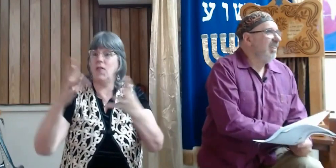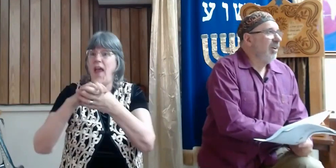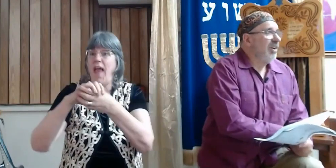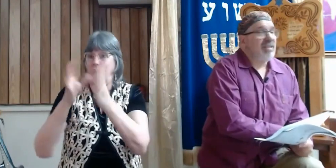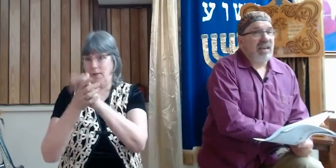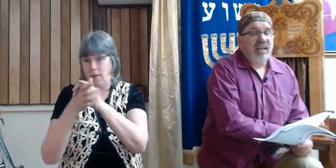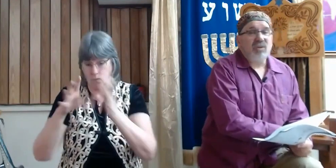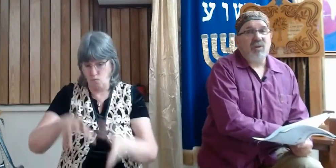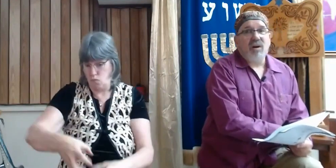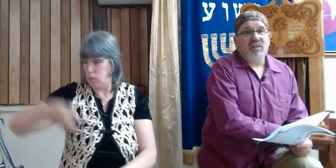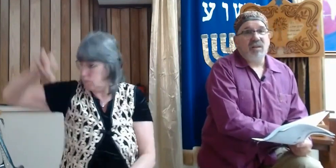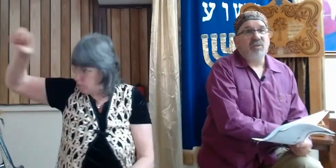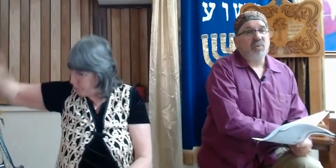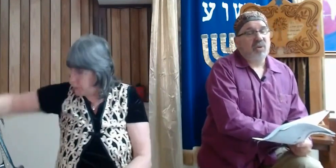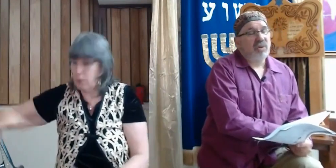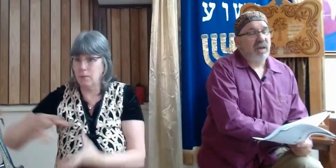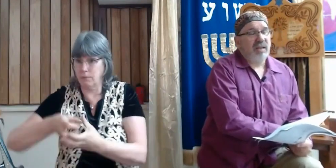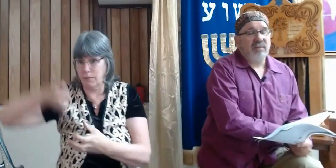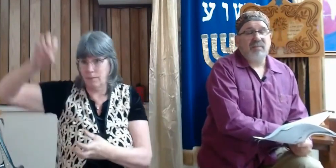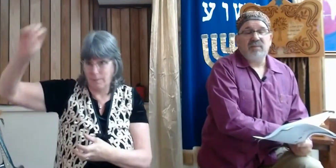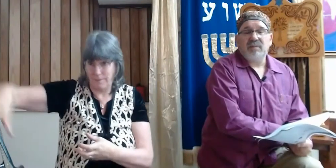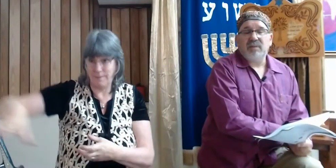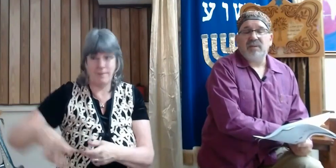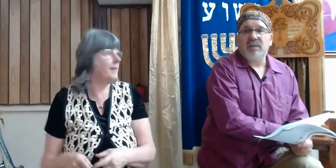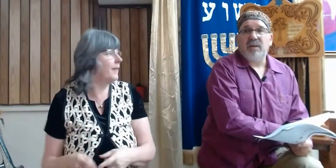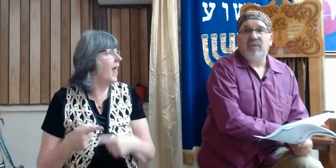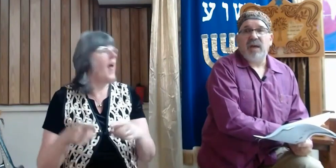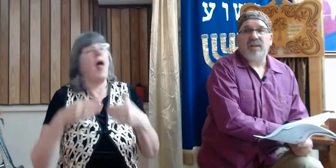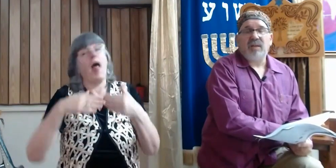You know, it's later on in the war that